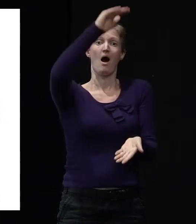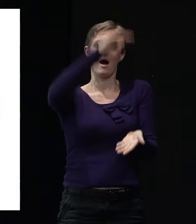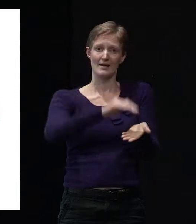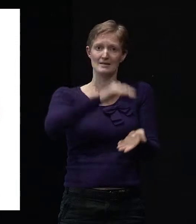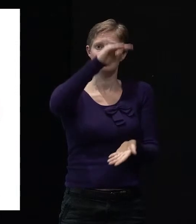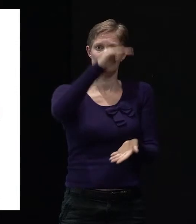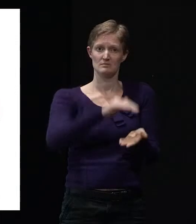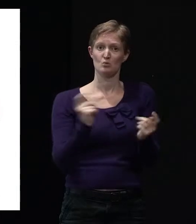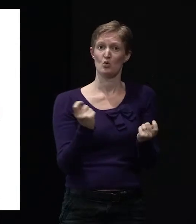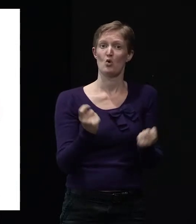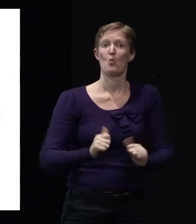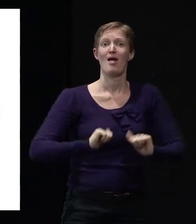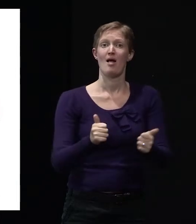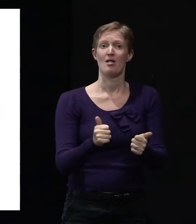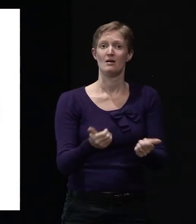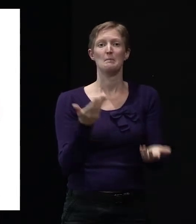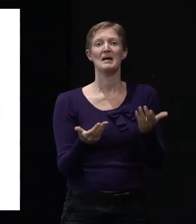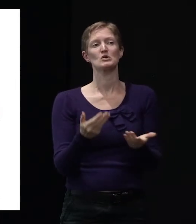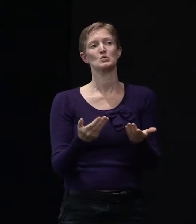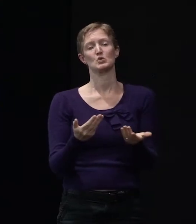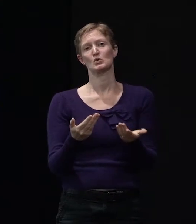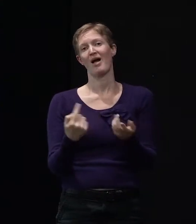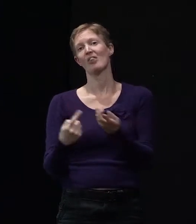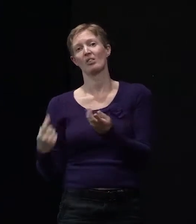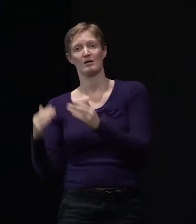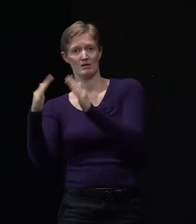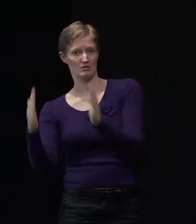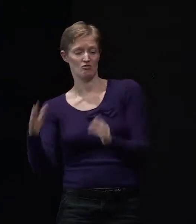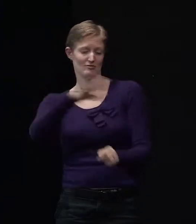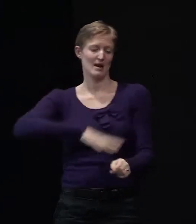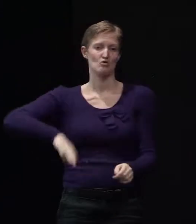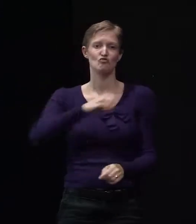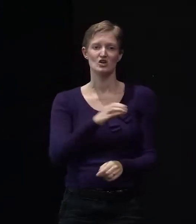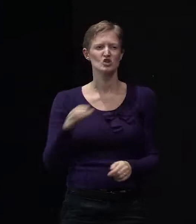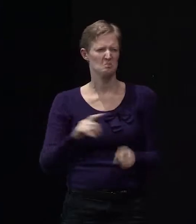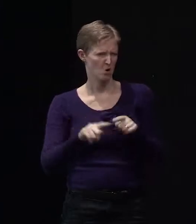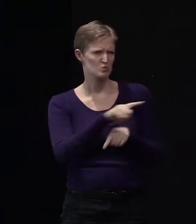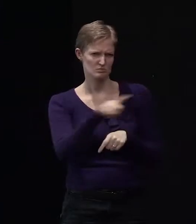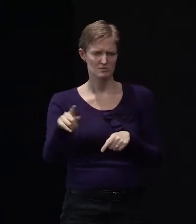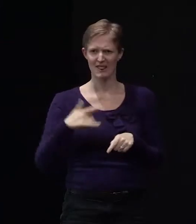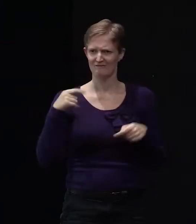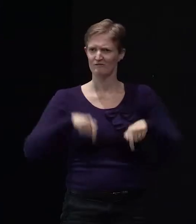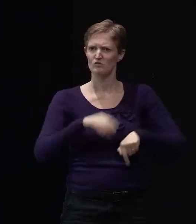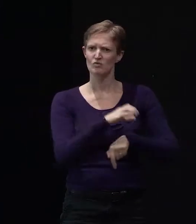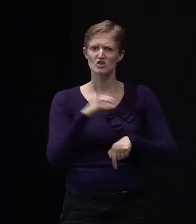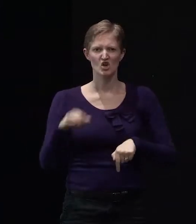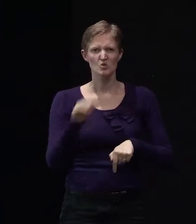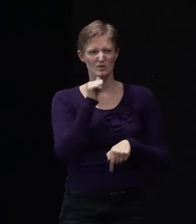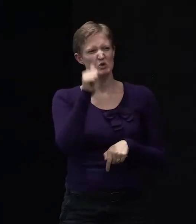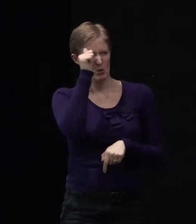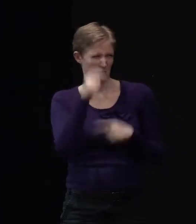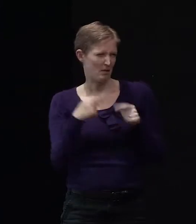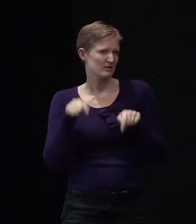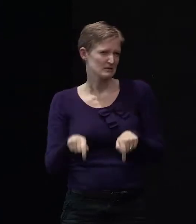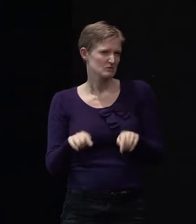have performed better in earthquakes than others around the city. And most of you, if you live in Christchurch, will be familiar with a lot of those things, but